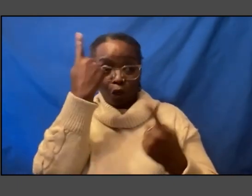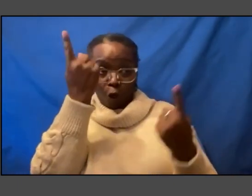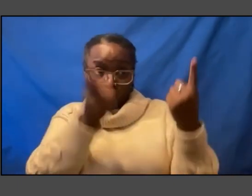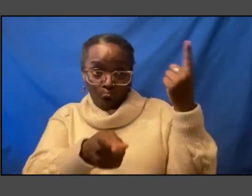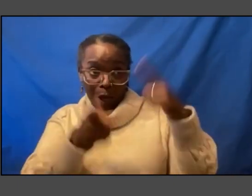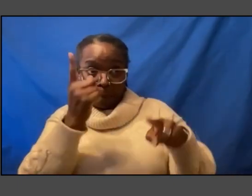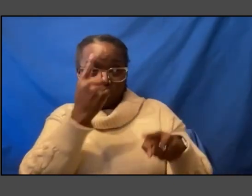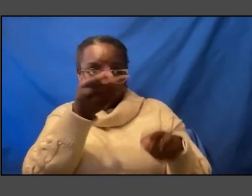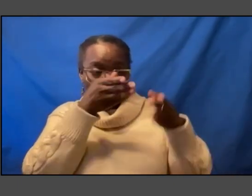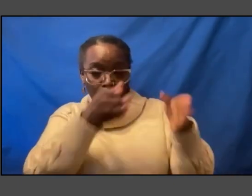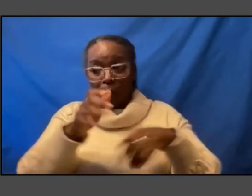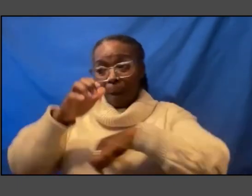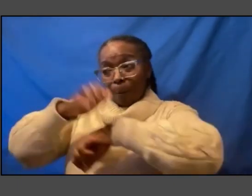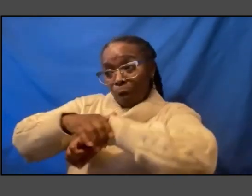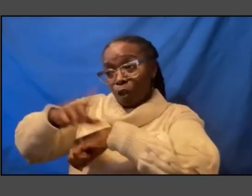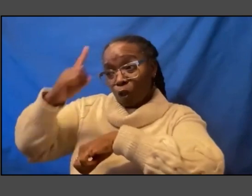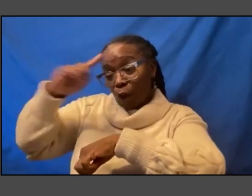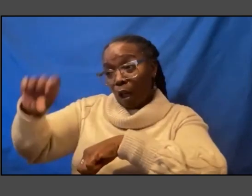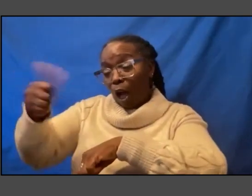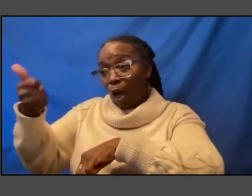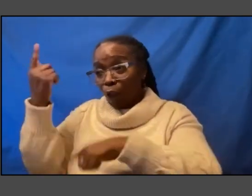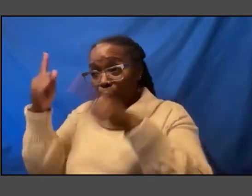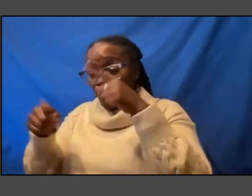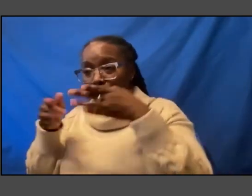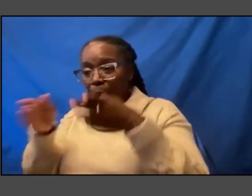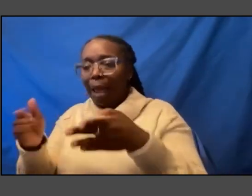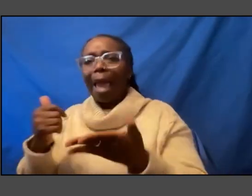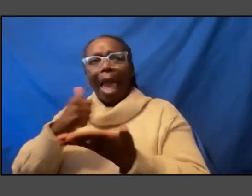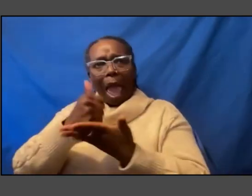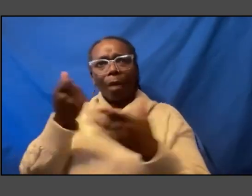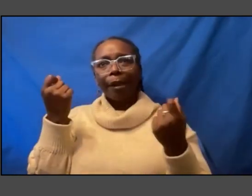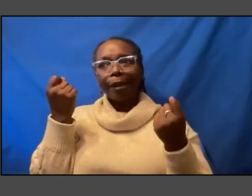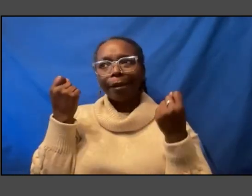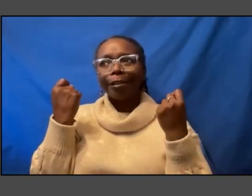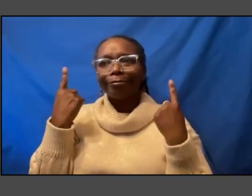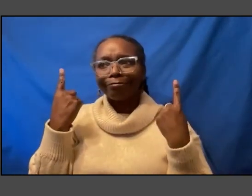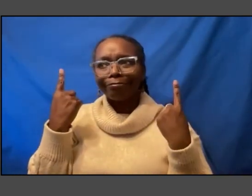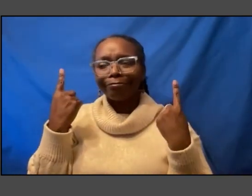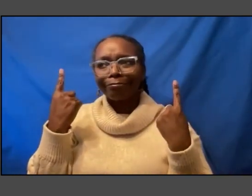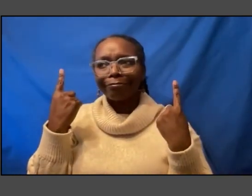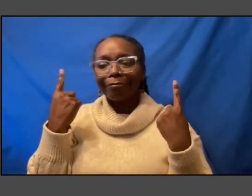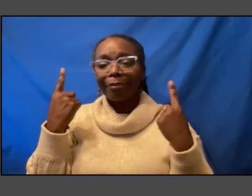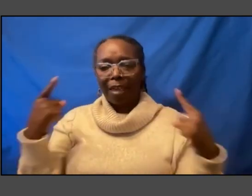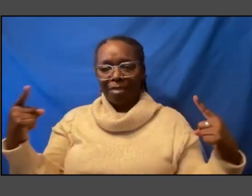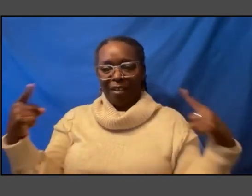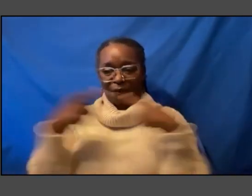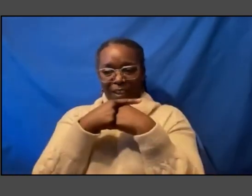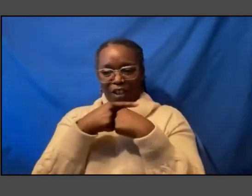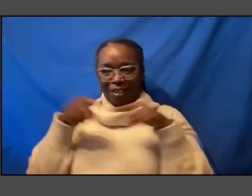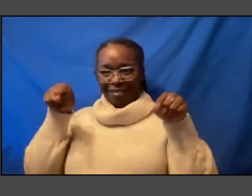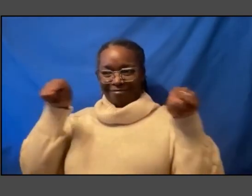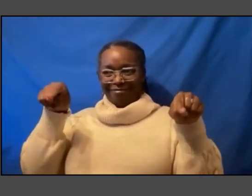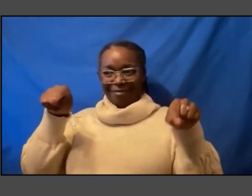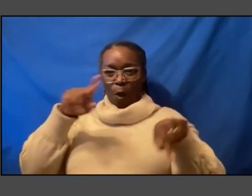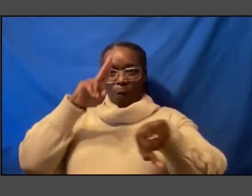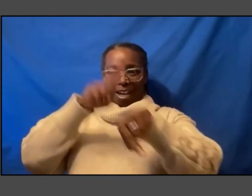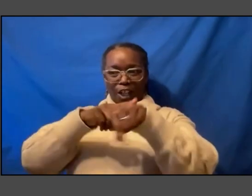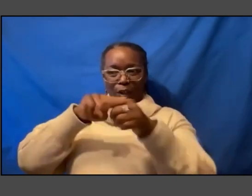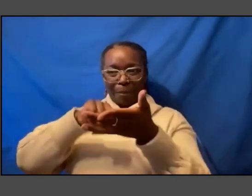another it really helped me understand the conflicting notions of what nationalism is in new zealand i think they